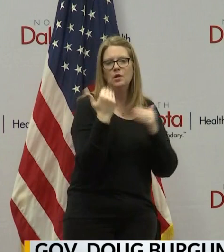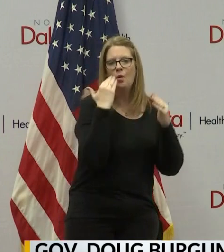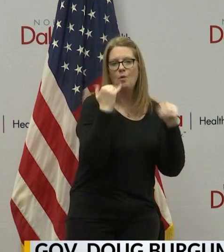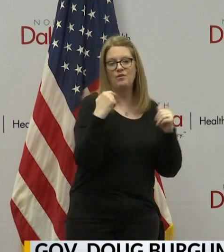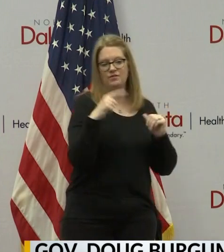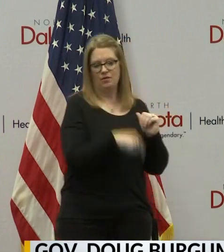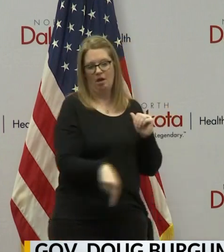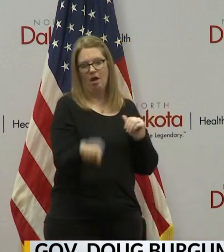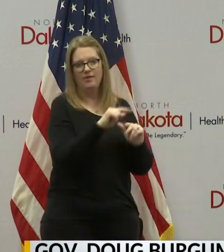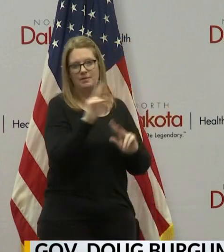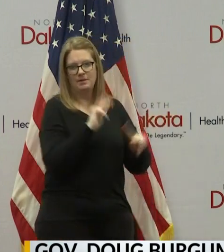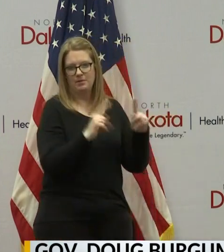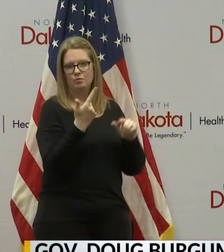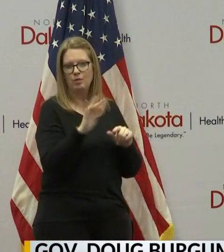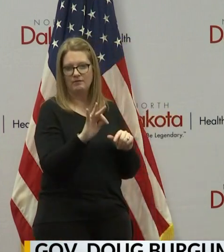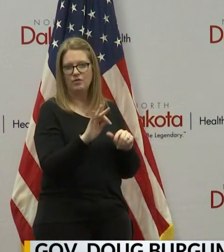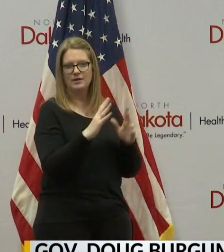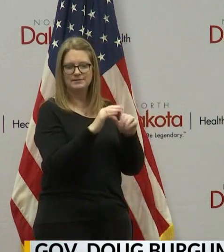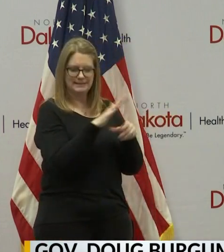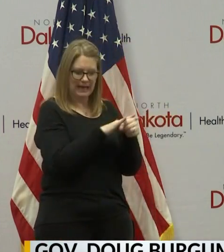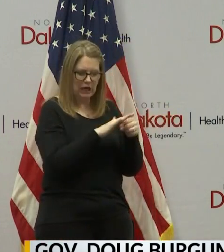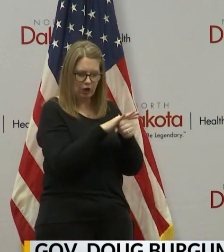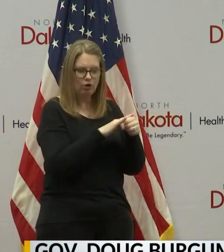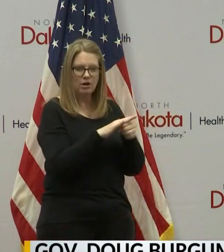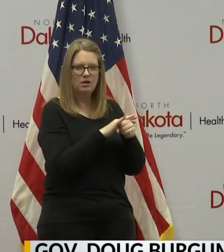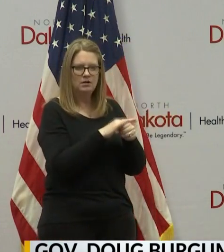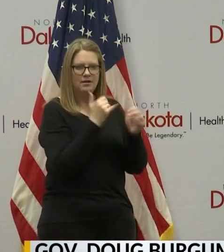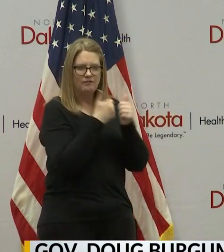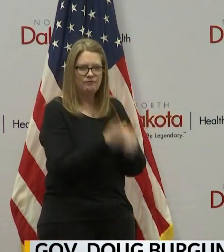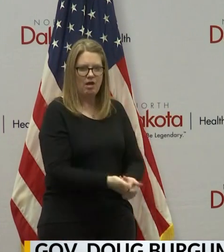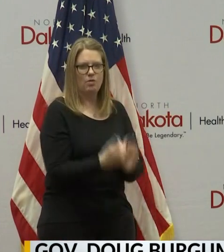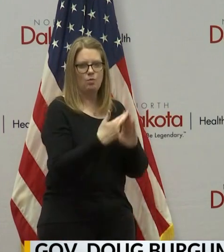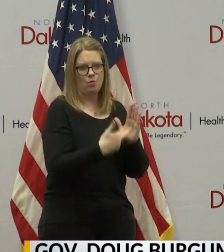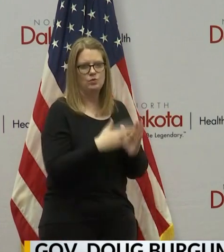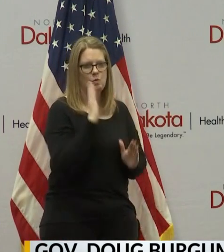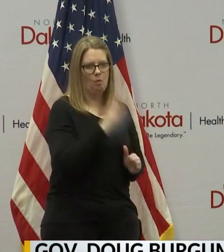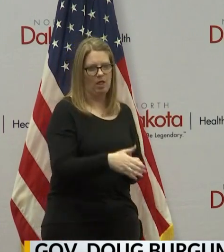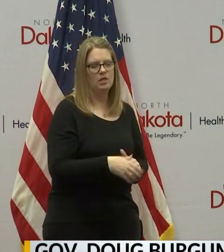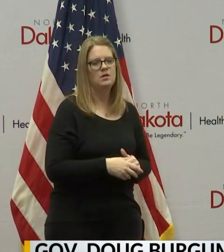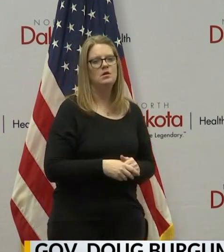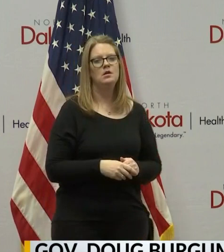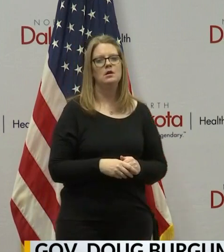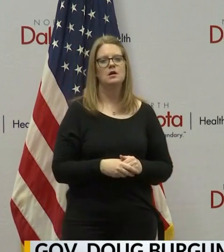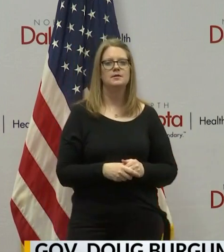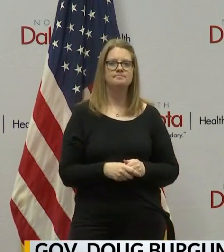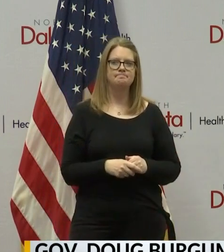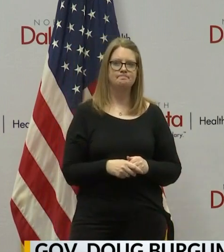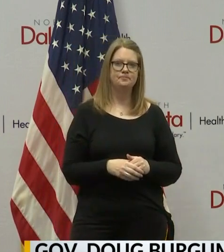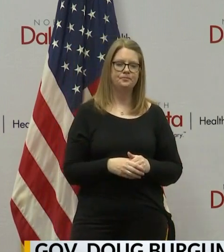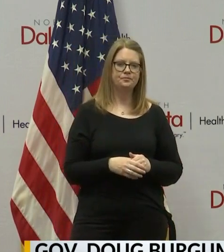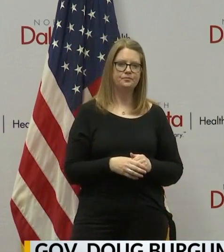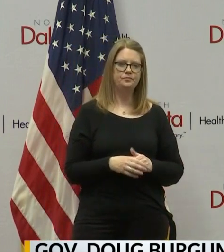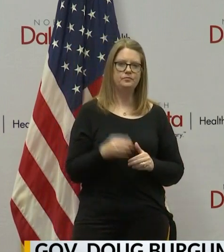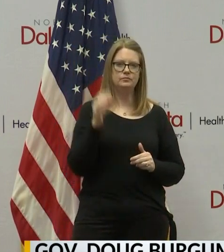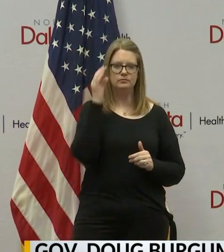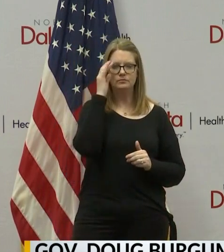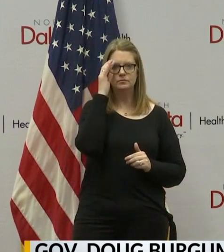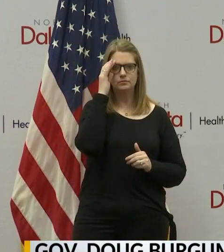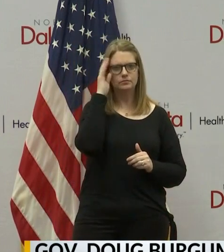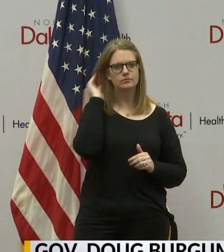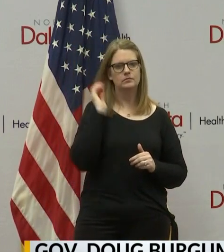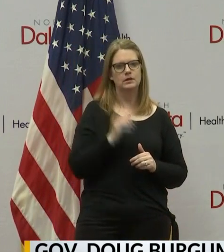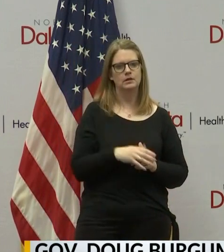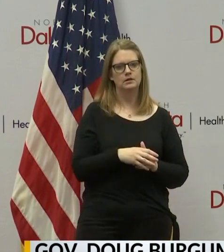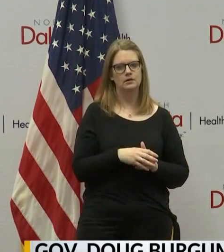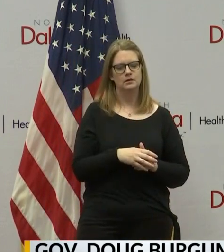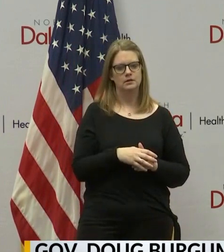everyone in the Grand Forks area get good compliance on this. We do know that, that, of course, some people that are, that may be, you